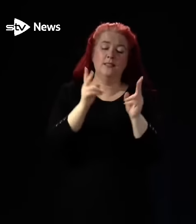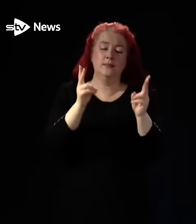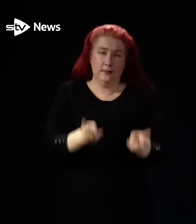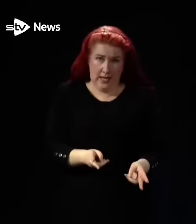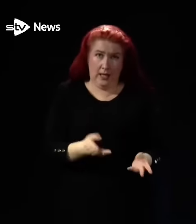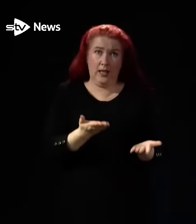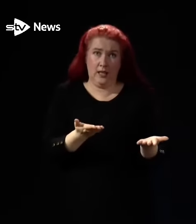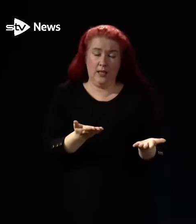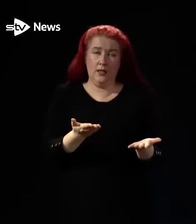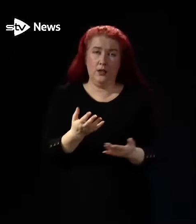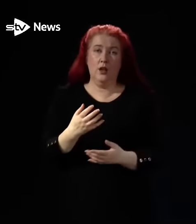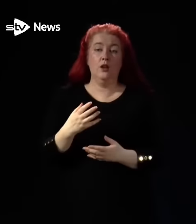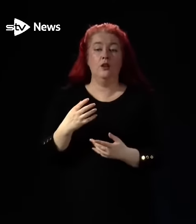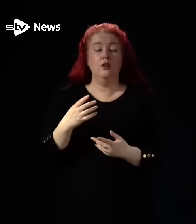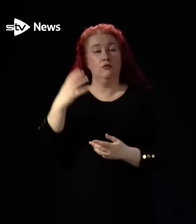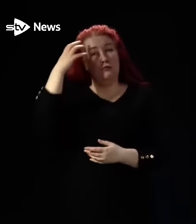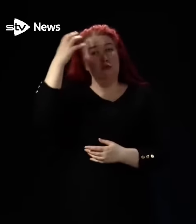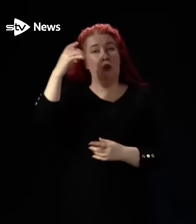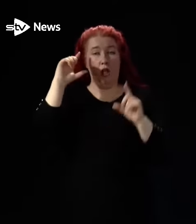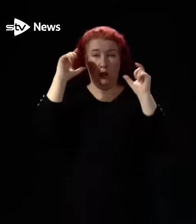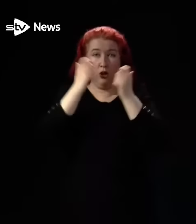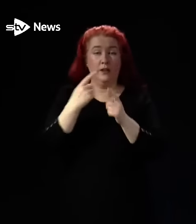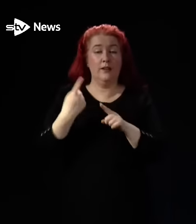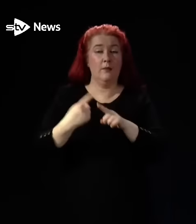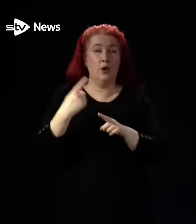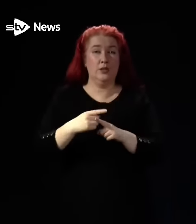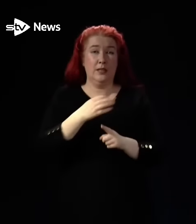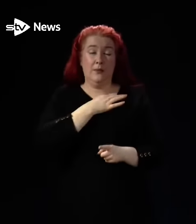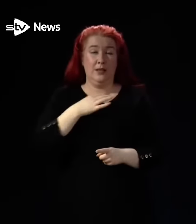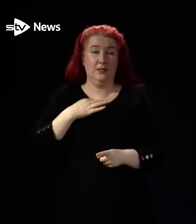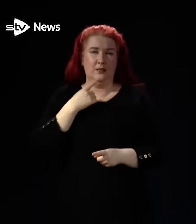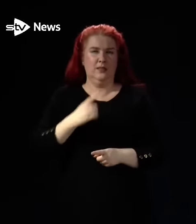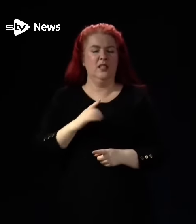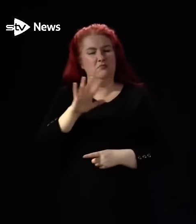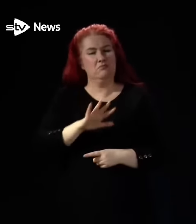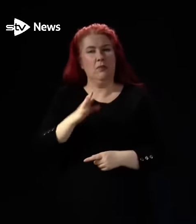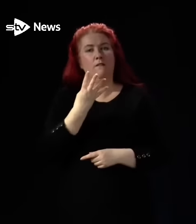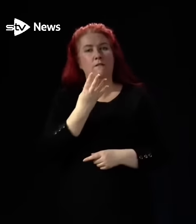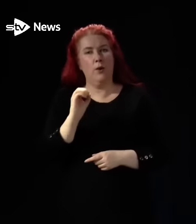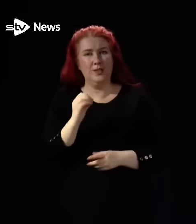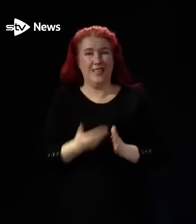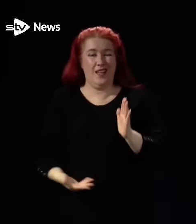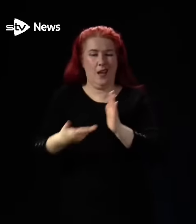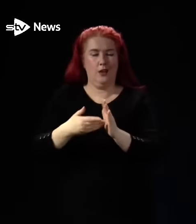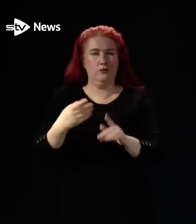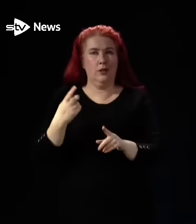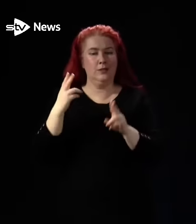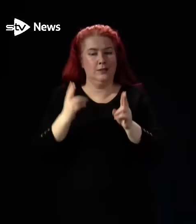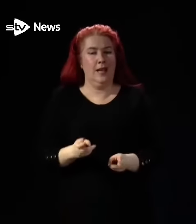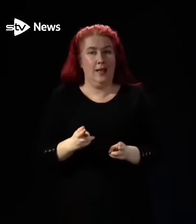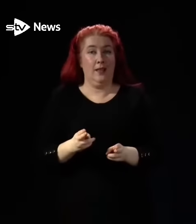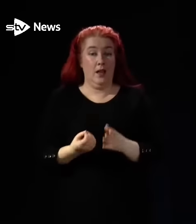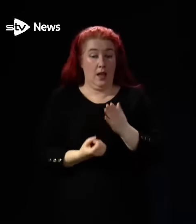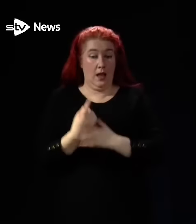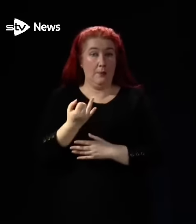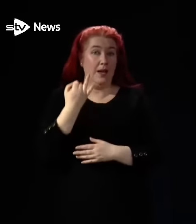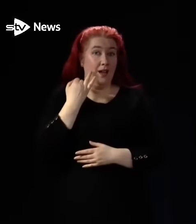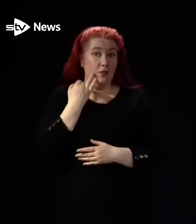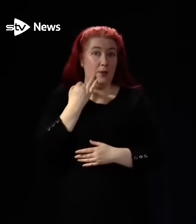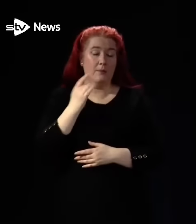Emergency Medicine estimates that 40 additional deaths are happening every week because of the pressures on the NHS.